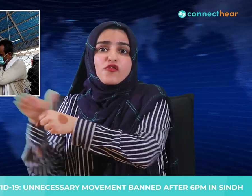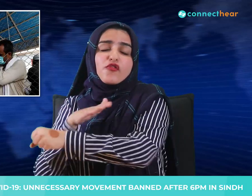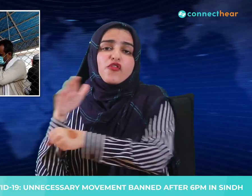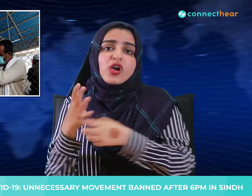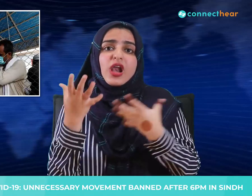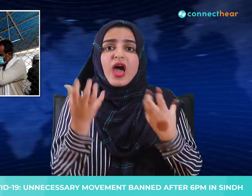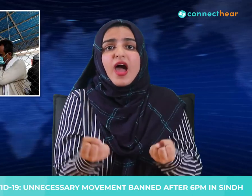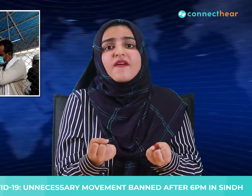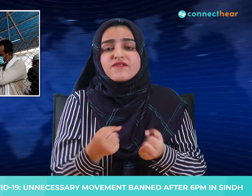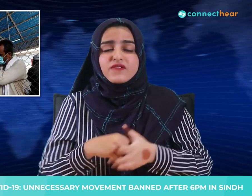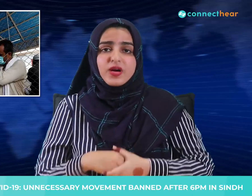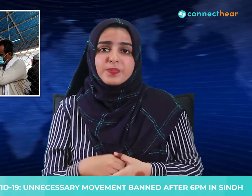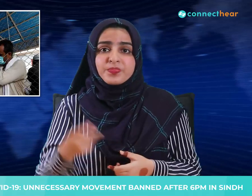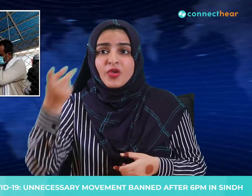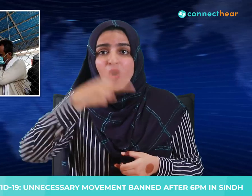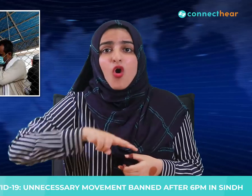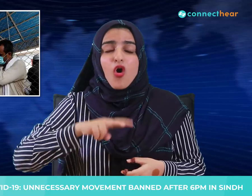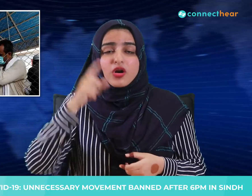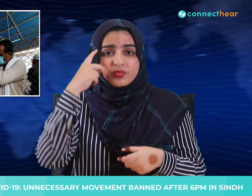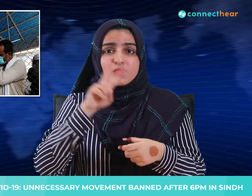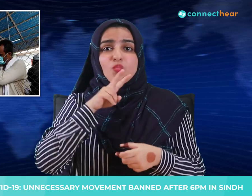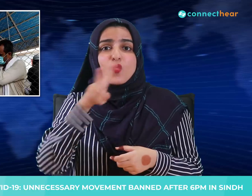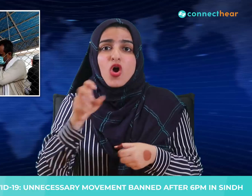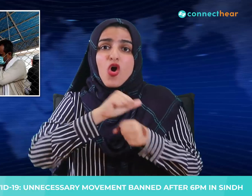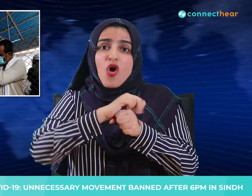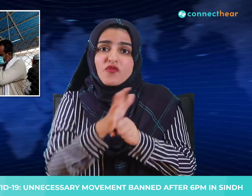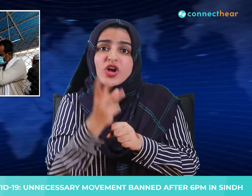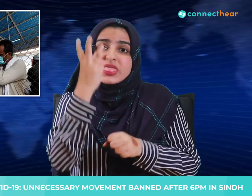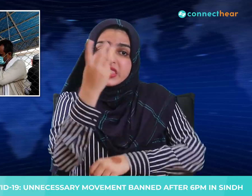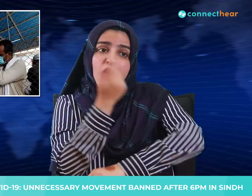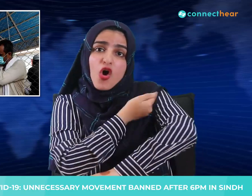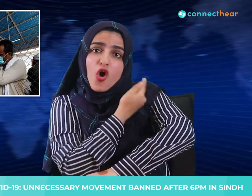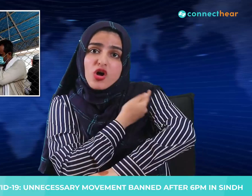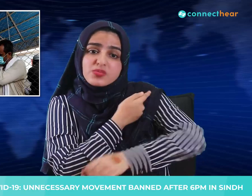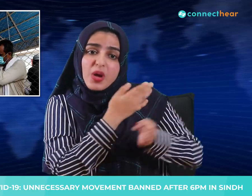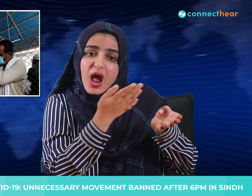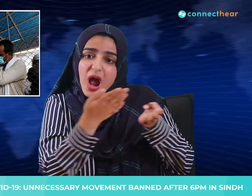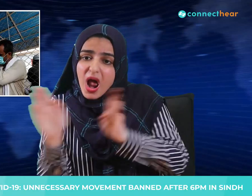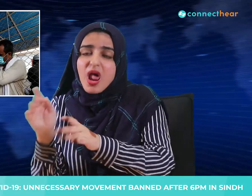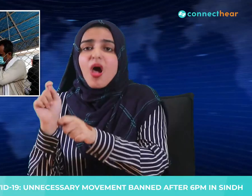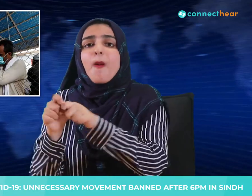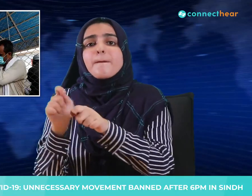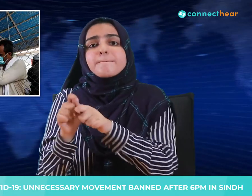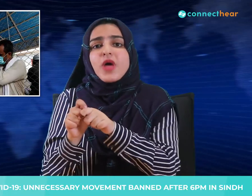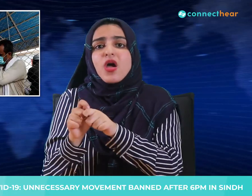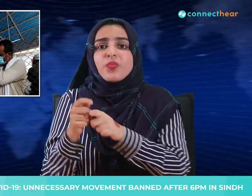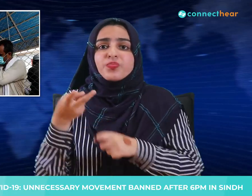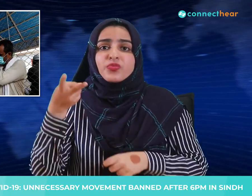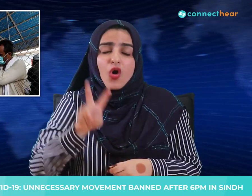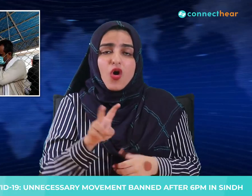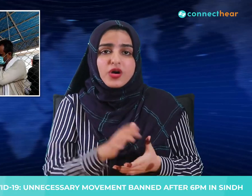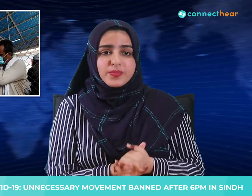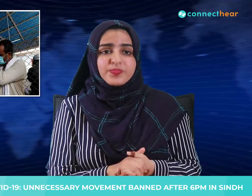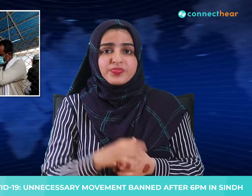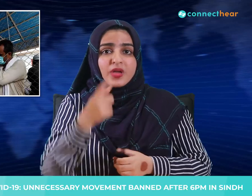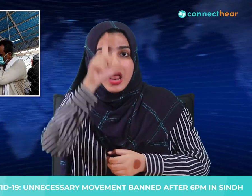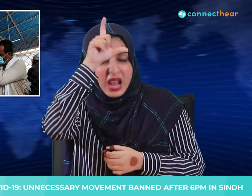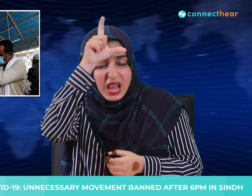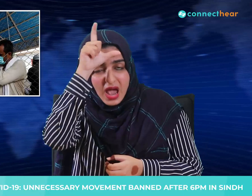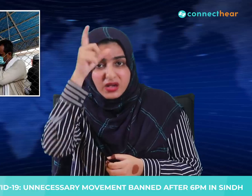the Health Secretary to make COVID facilities at three hospitals of the Labor Department, Police Hospital, Raya Kadabad and New